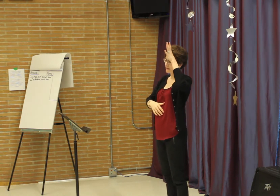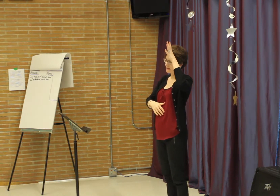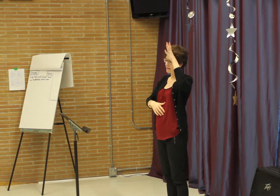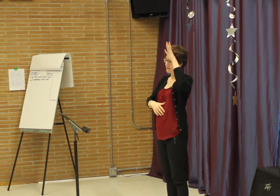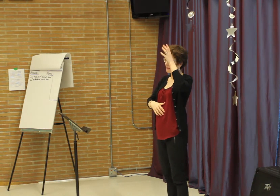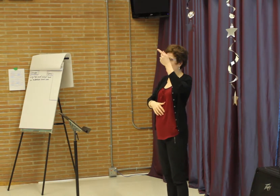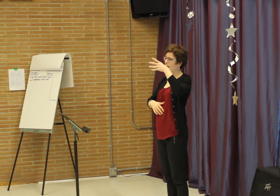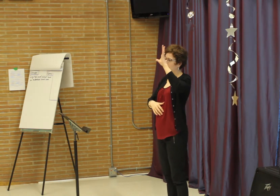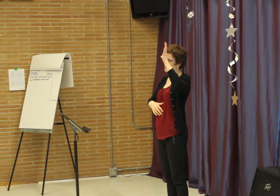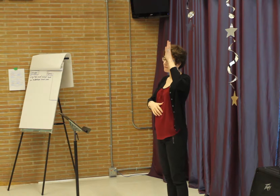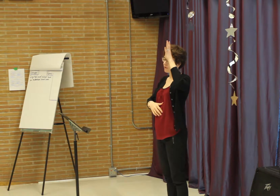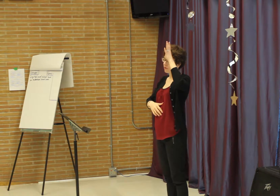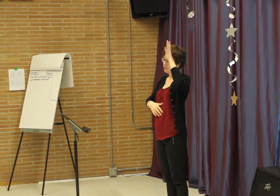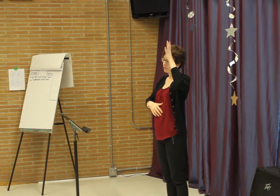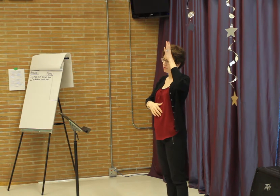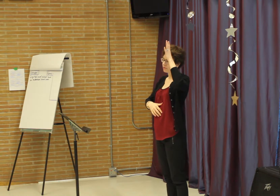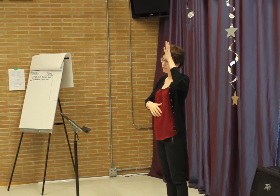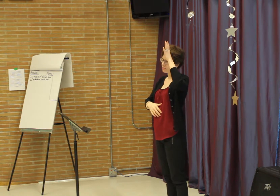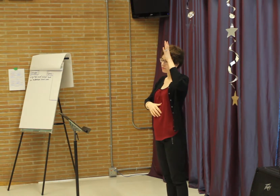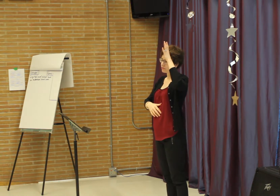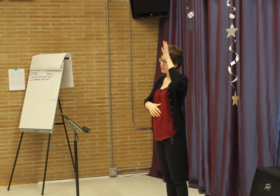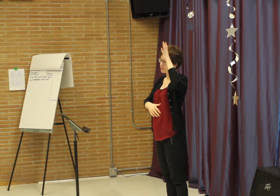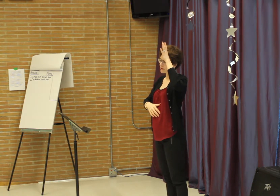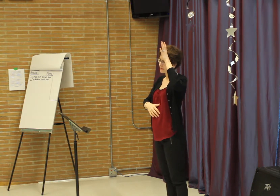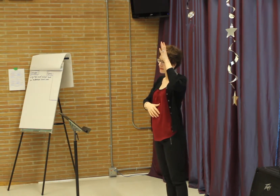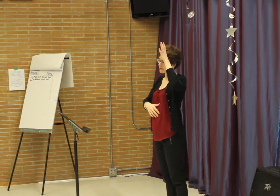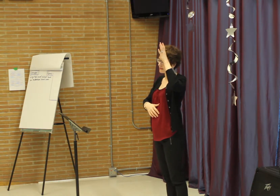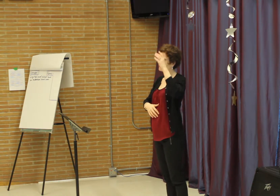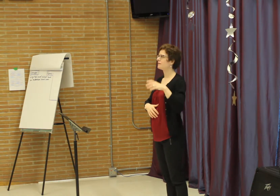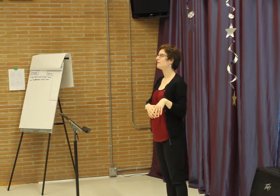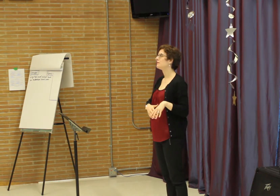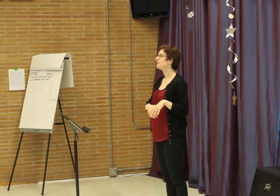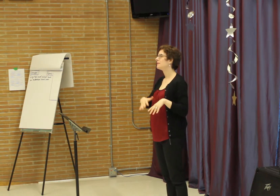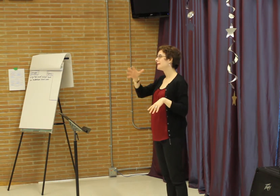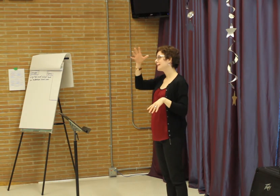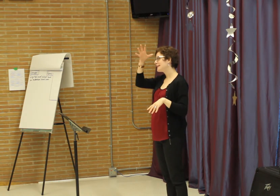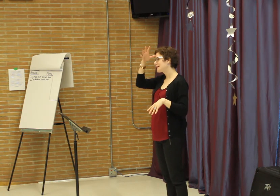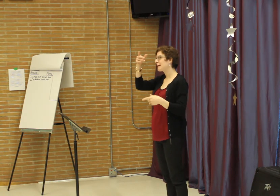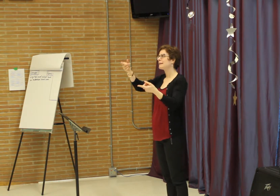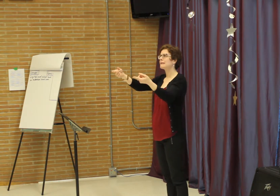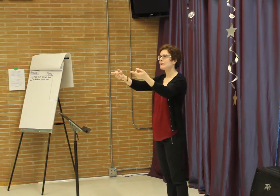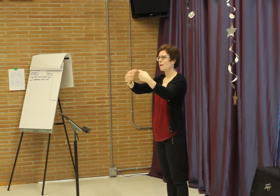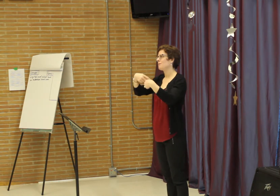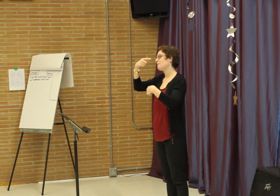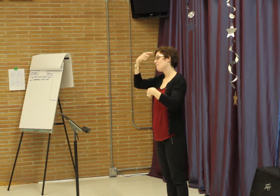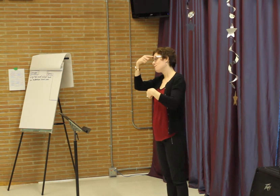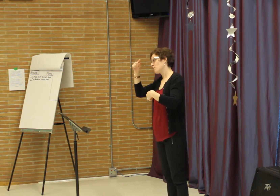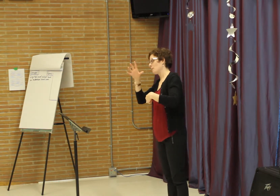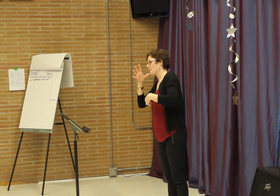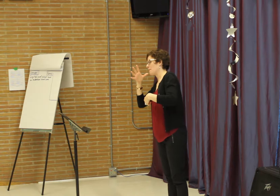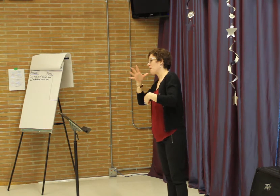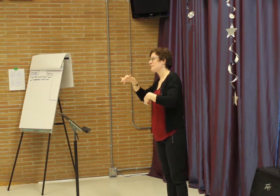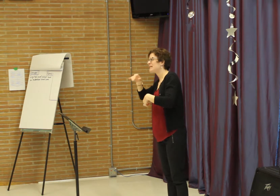participate in this course. Half of the class were fathers and half of the class were mothers.